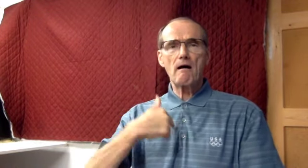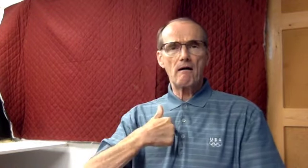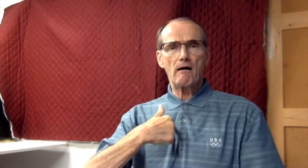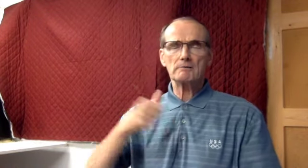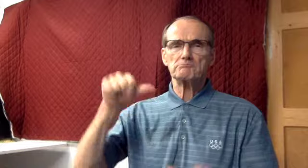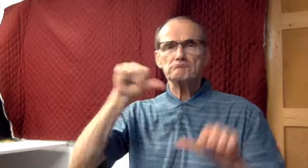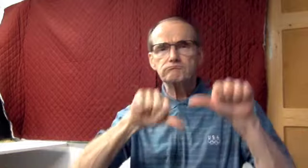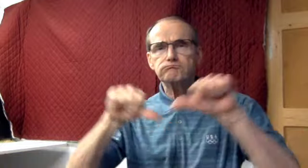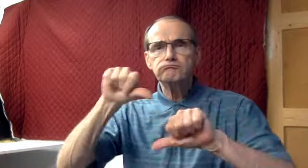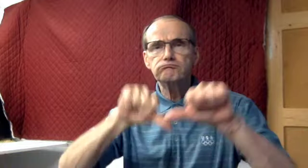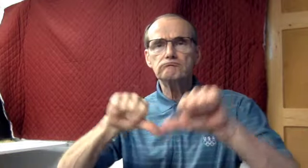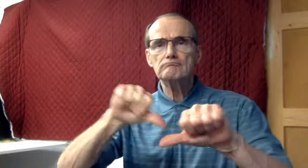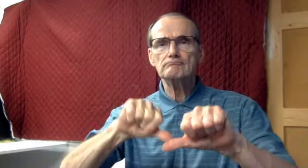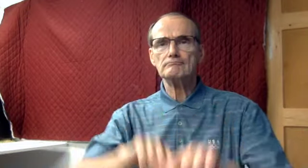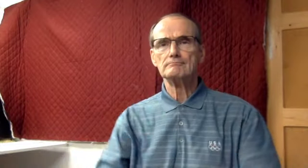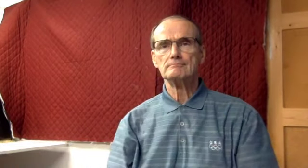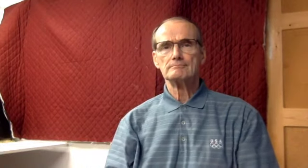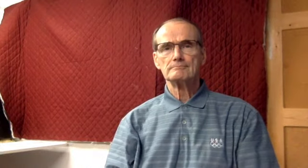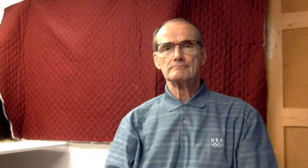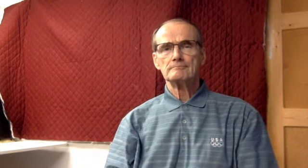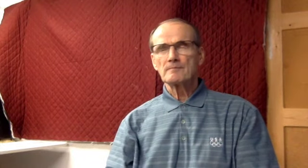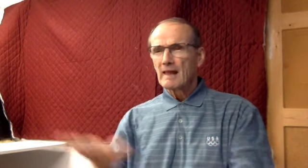and drink of the wine I have mixed.